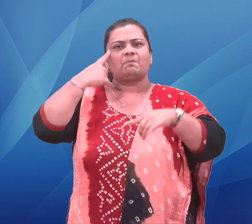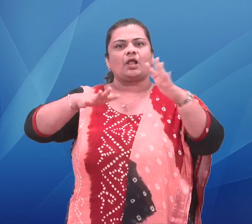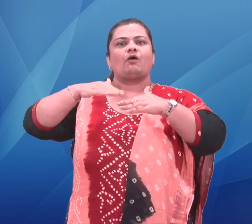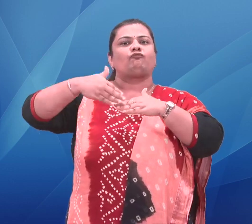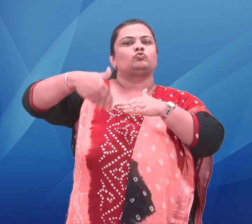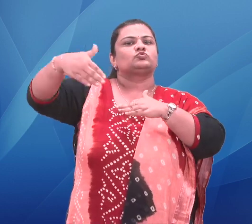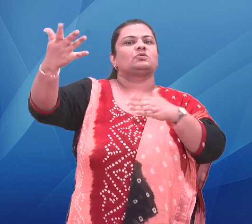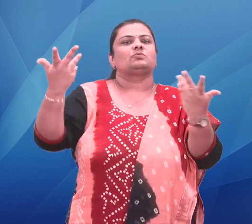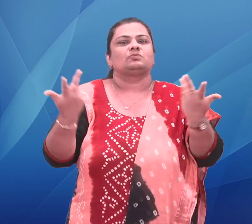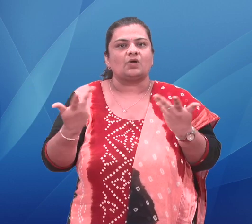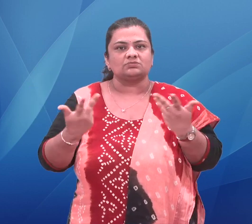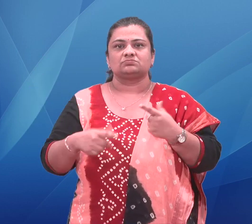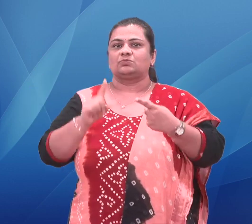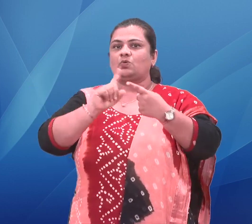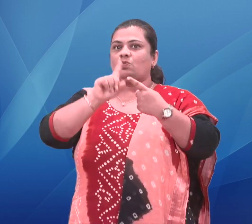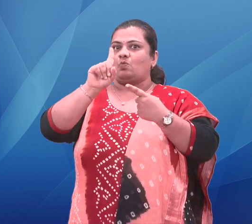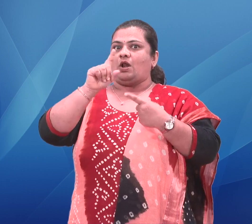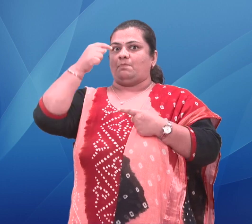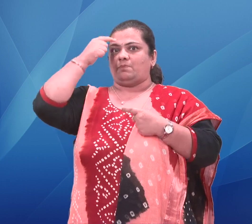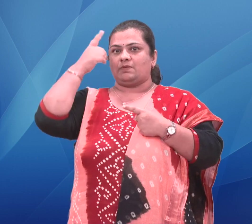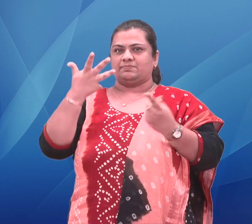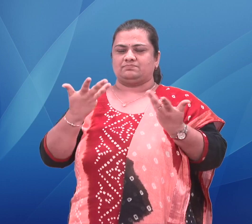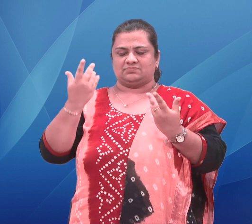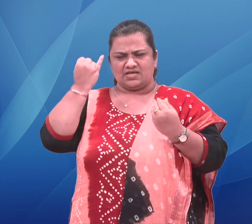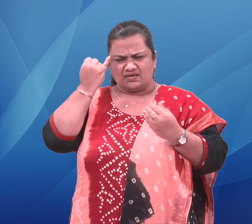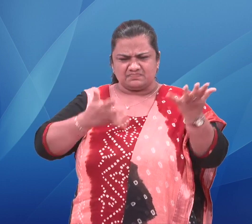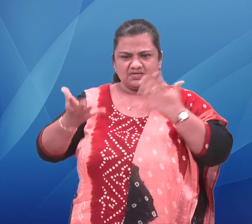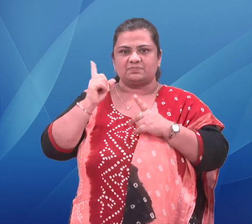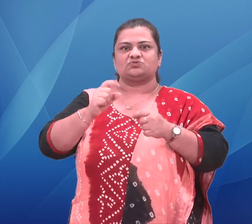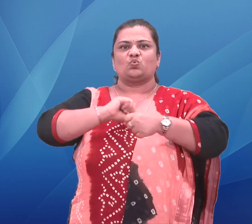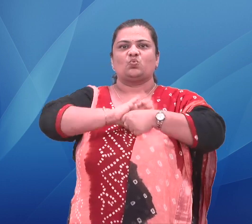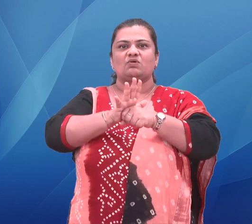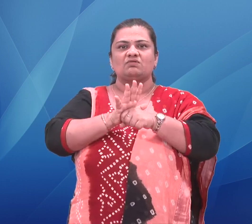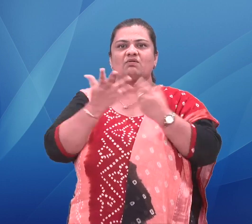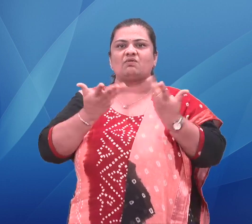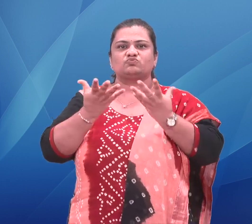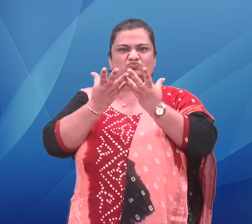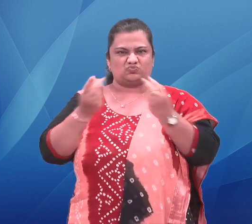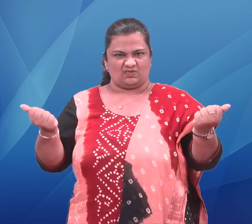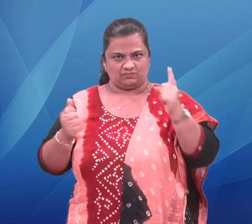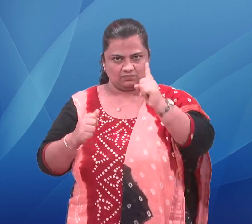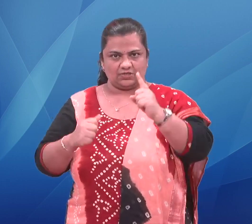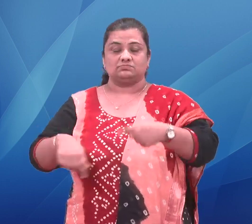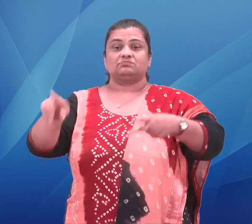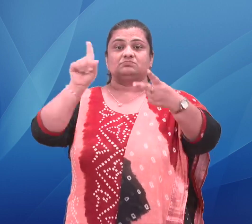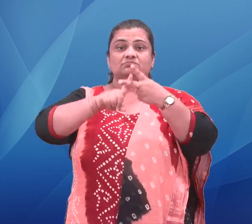fifth BRICS Media Forum has planned for joint training of journalists to explore the application of new technologies